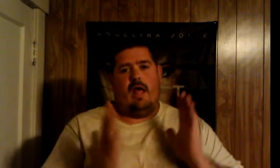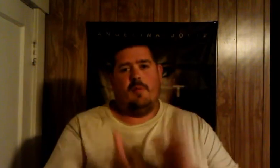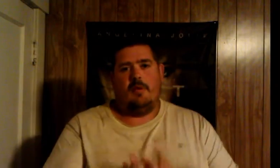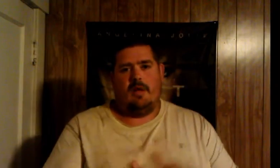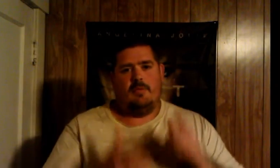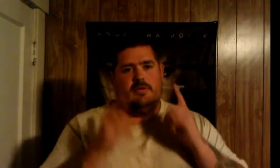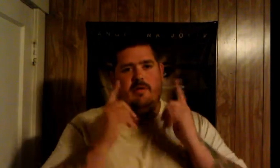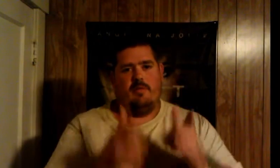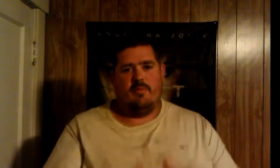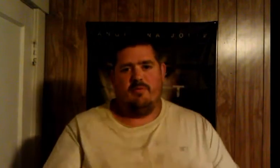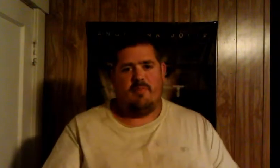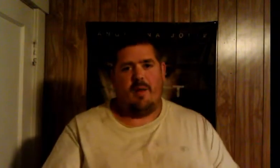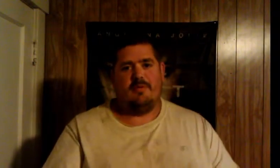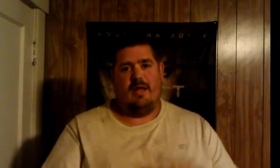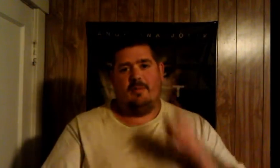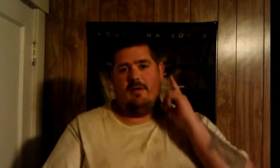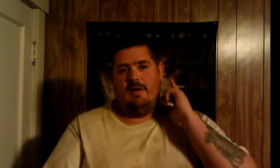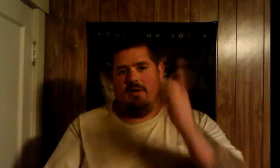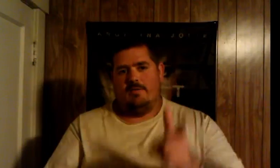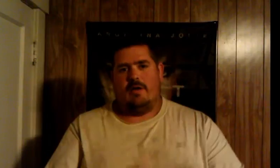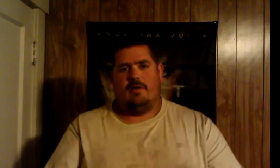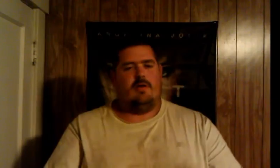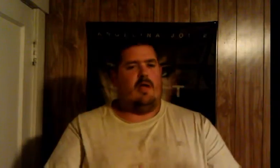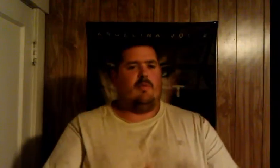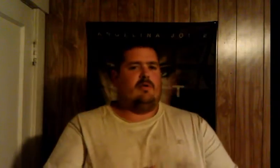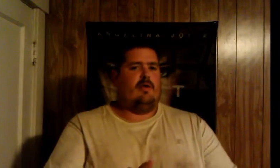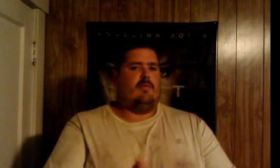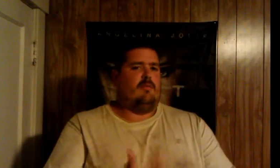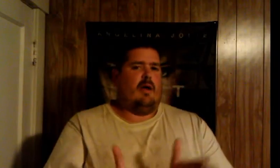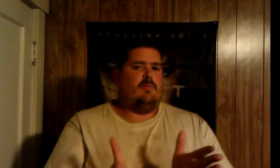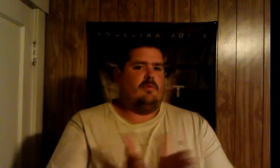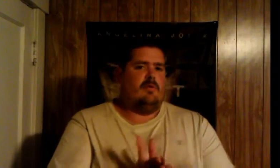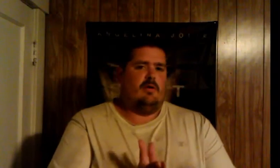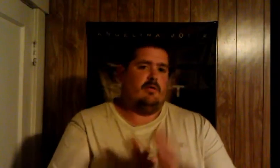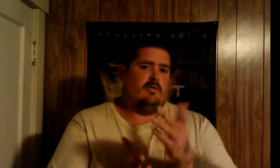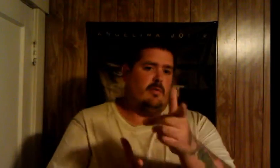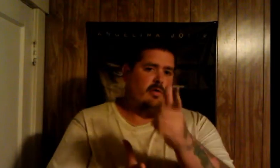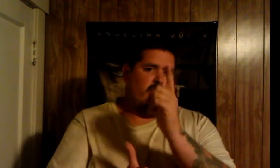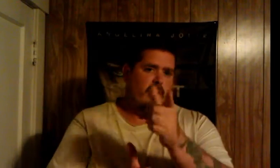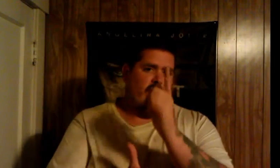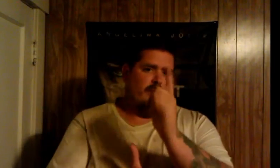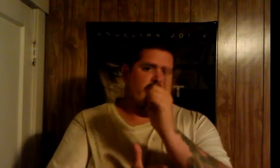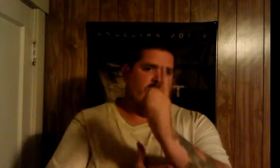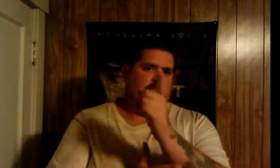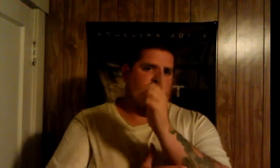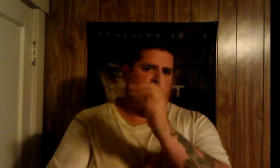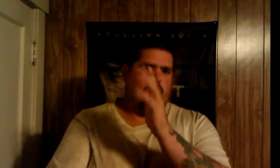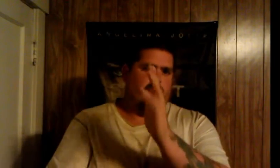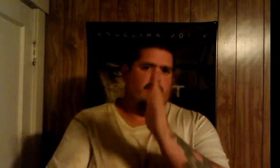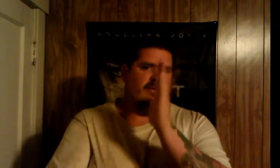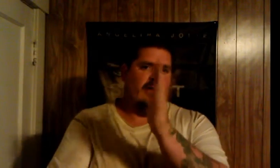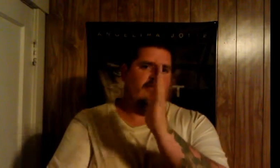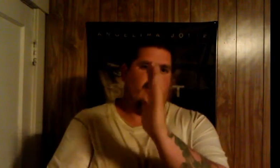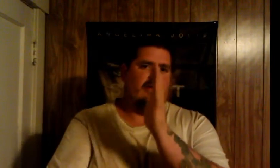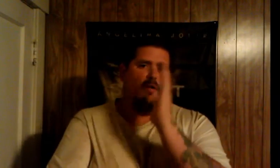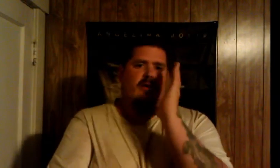as an example you know and also because that story was fucking epic i must give them both props again sorry to say i must give them props